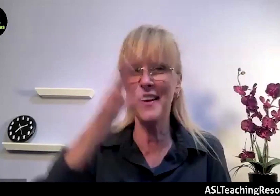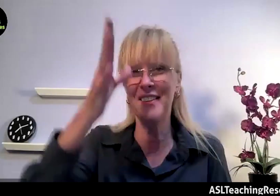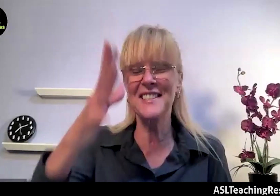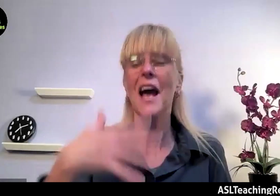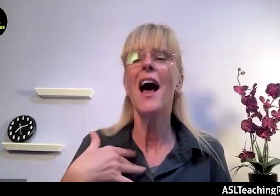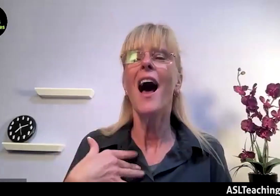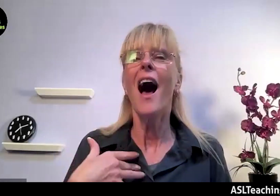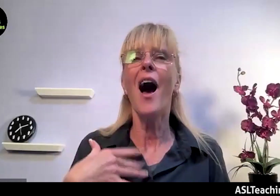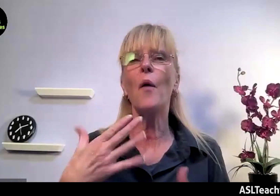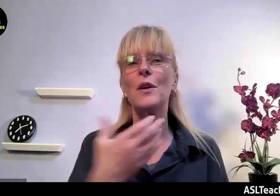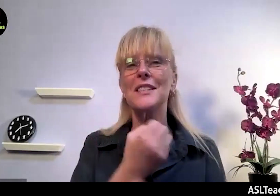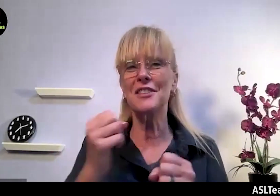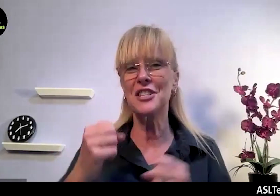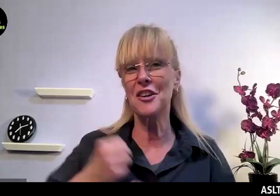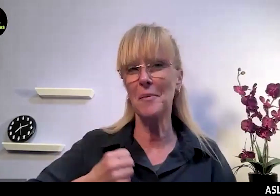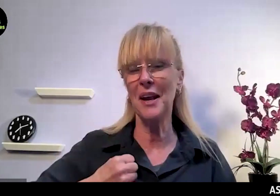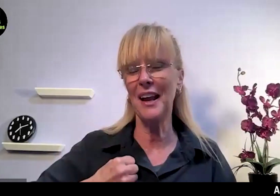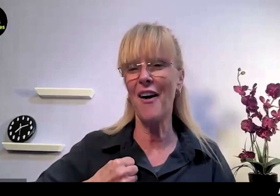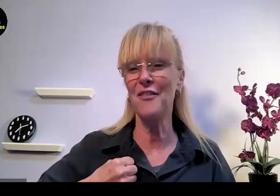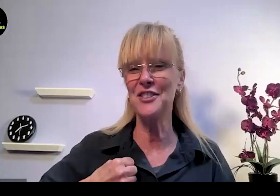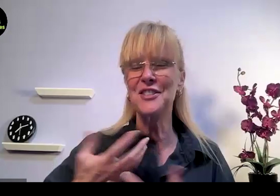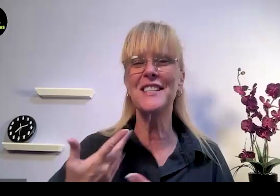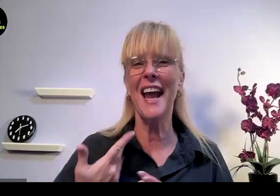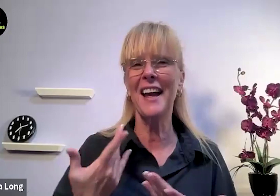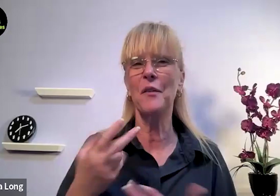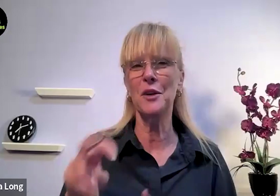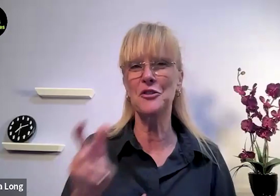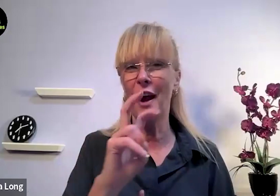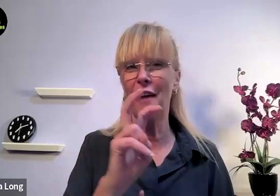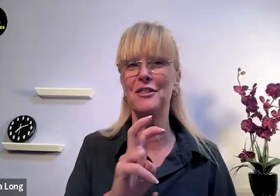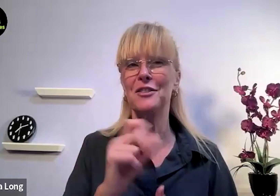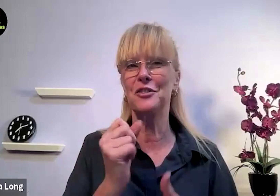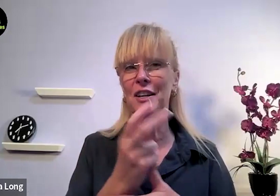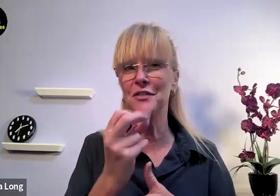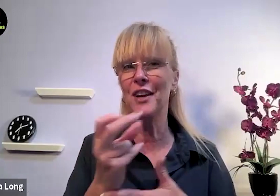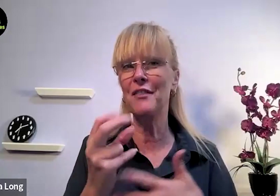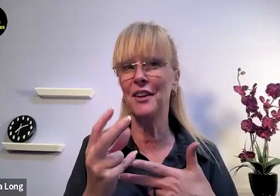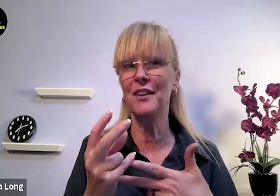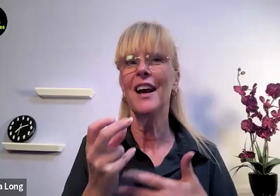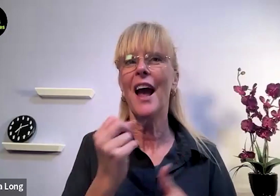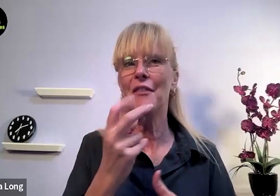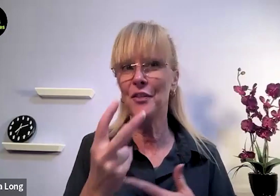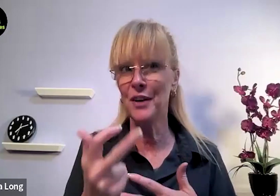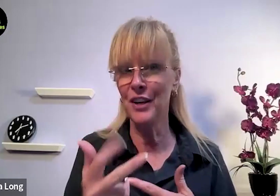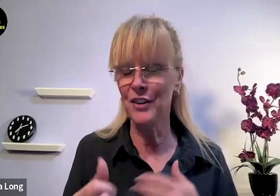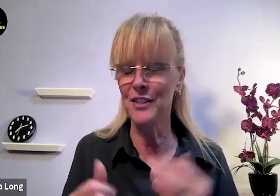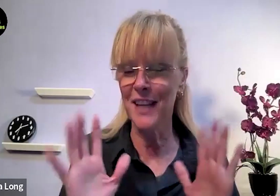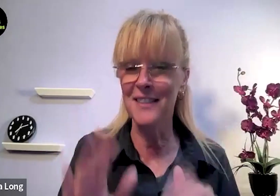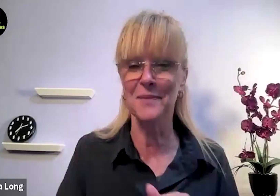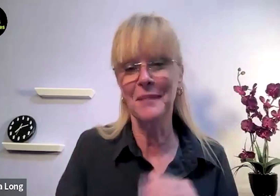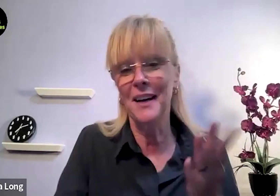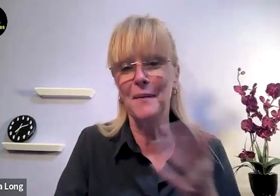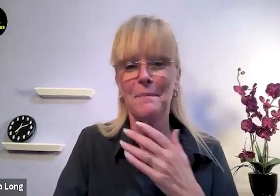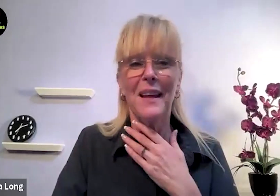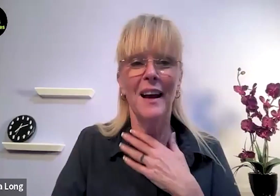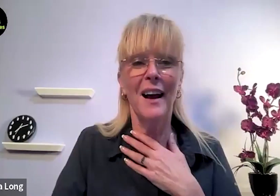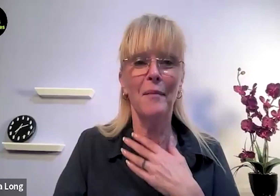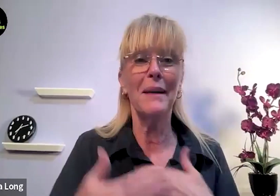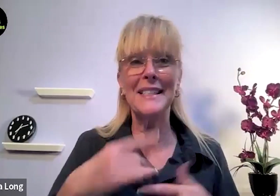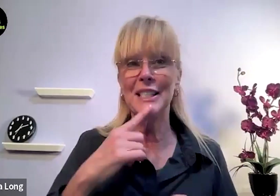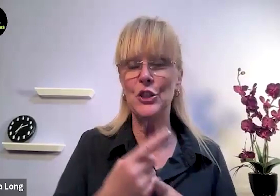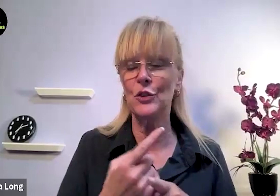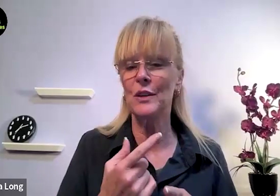my parents uh we're Salvation Army officers and we traveled and transferred every every three years yes um